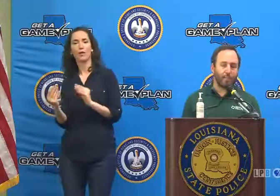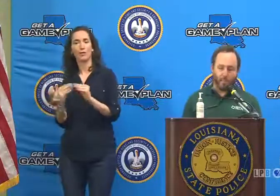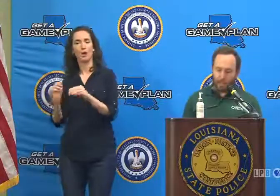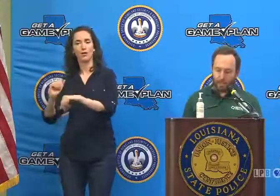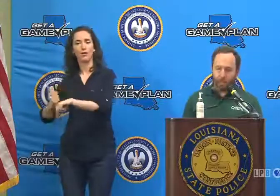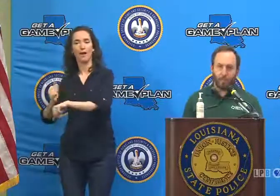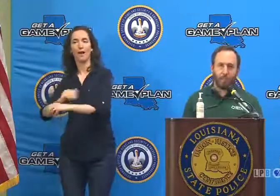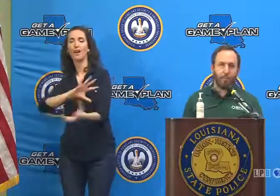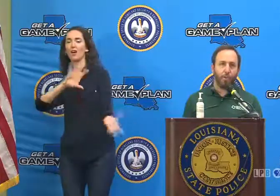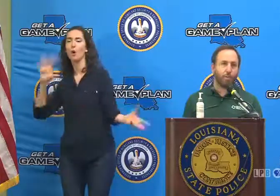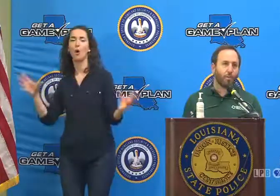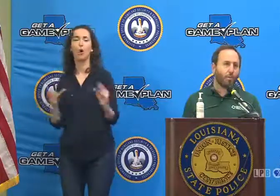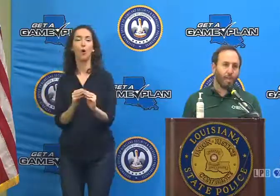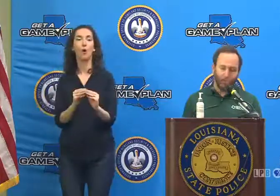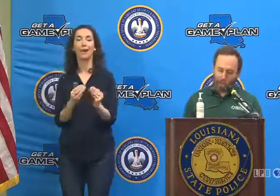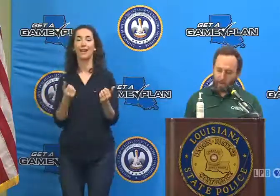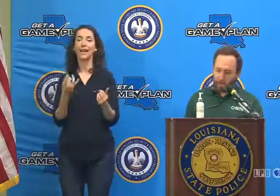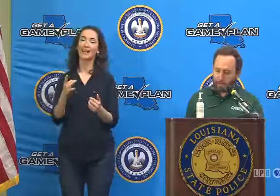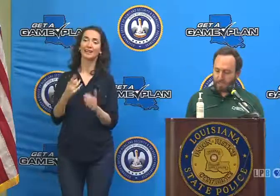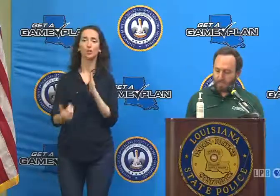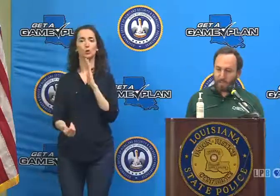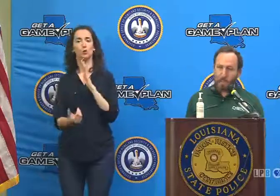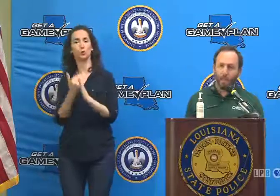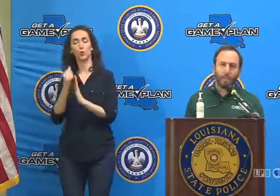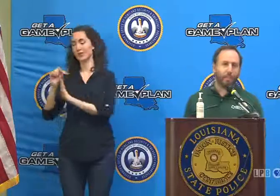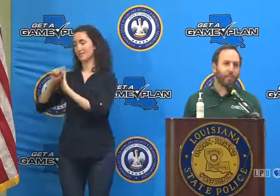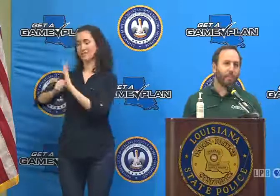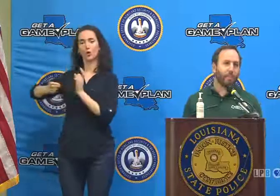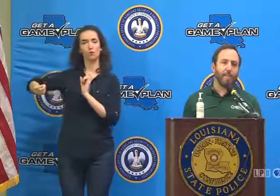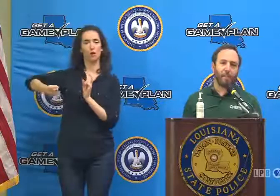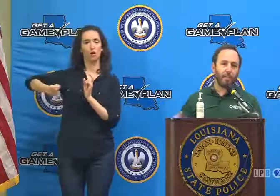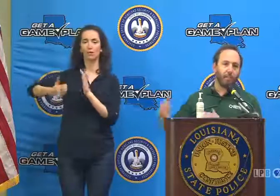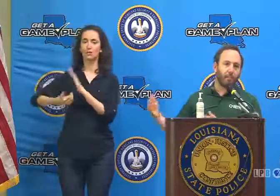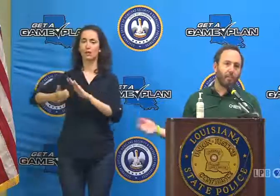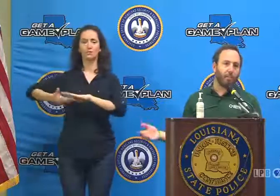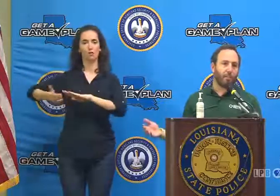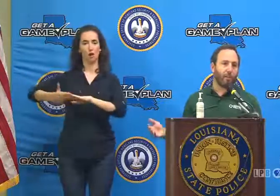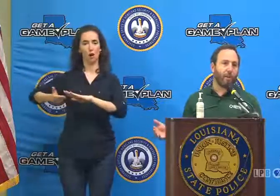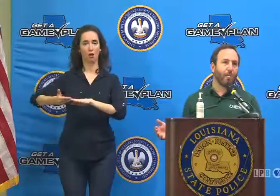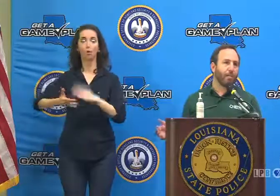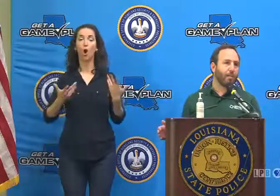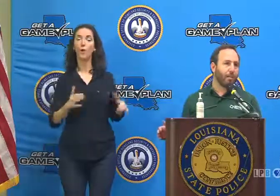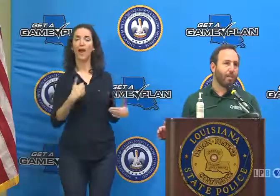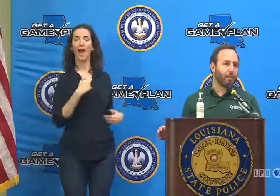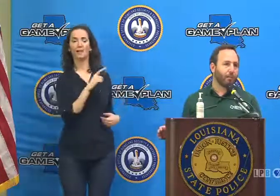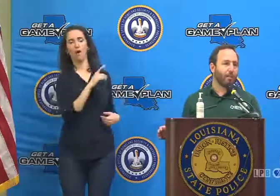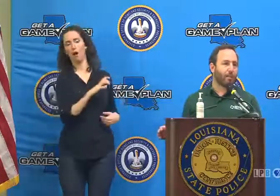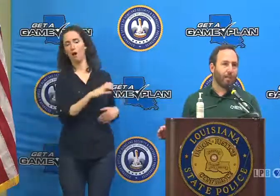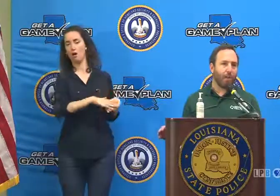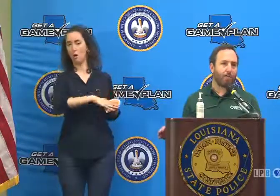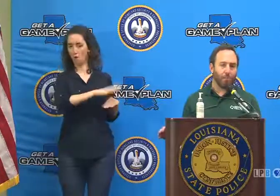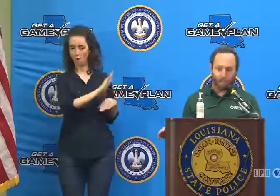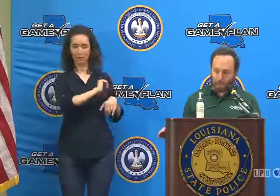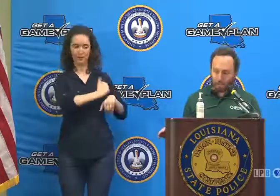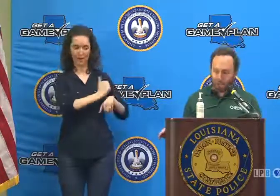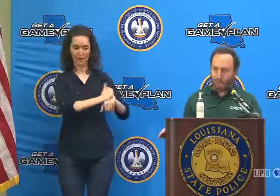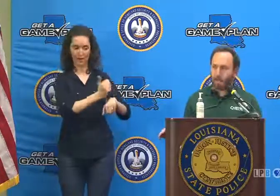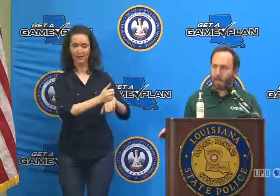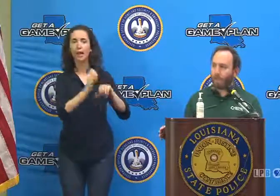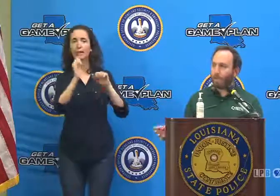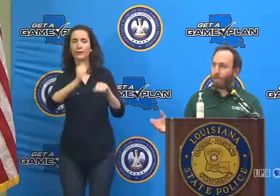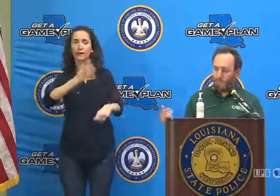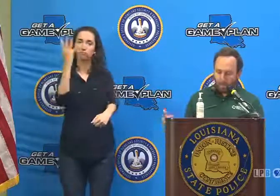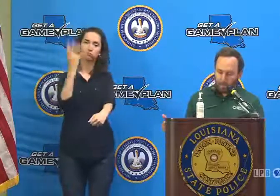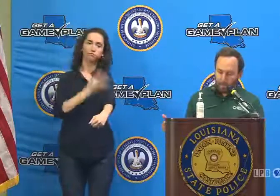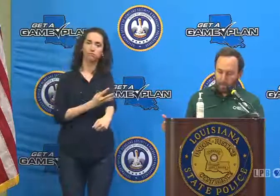total of 18 new state-operated sites. These are in addition to the over 100 sites that are currently offering monoclonal